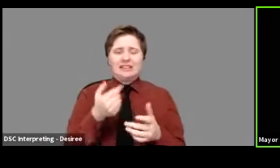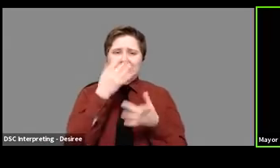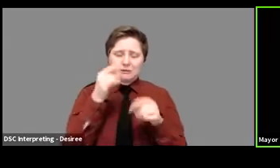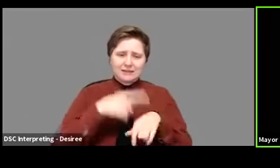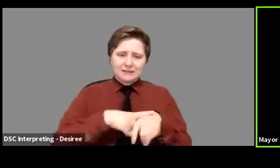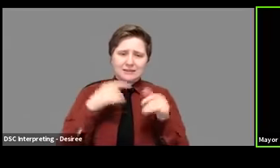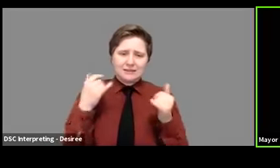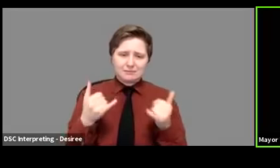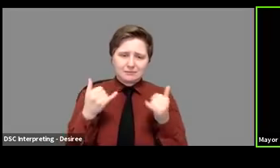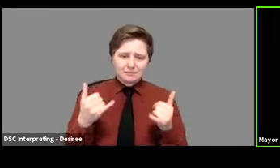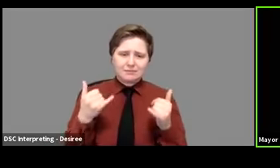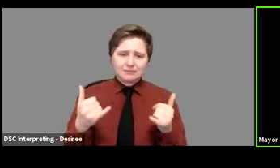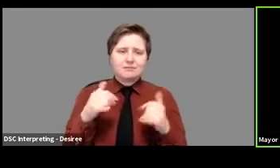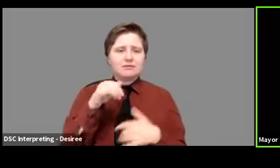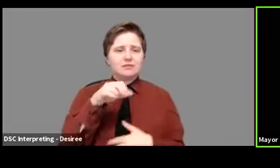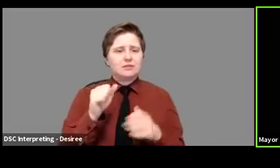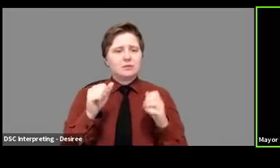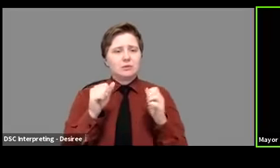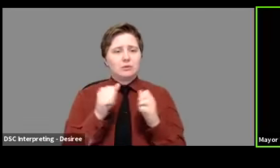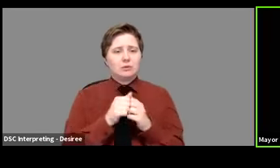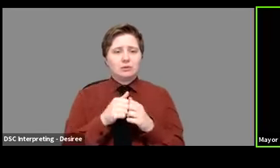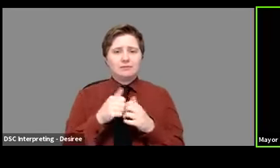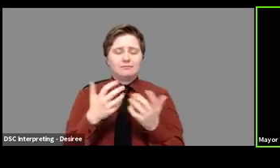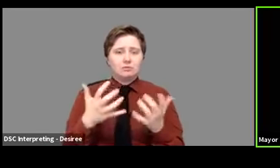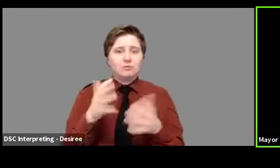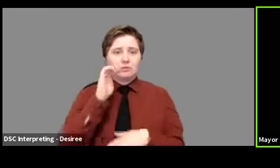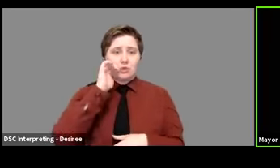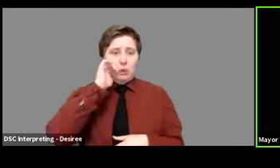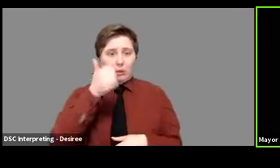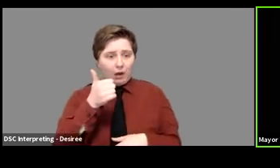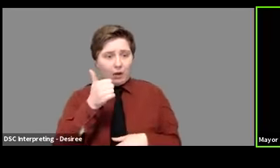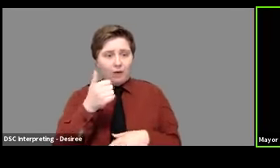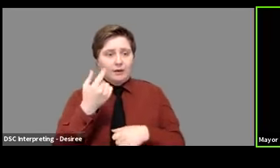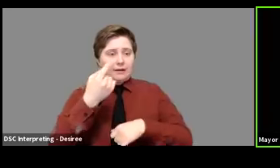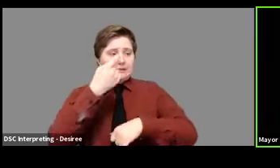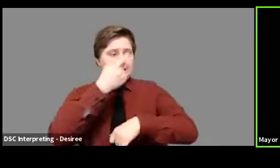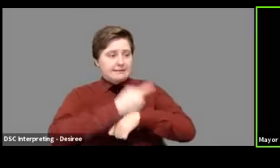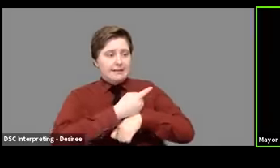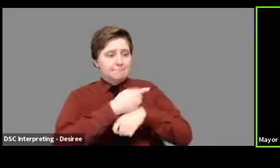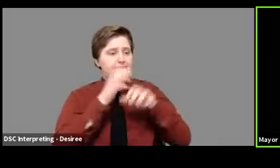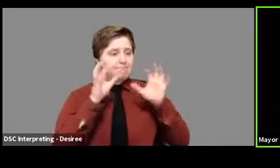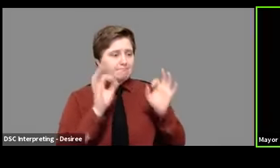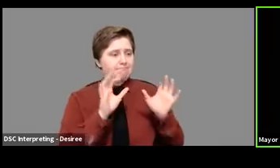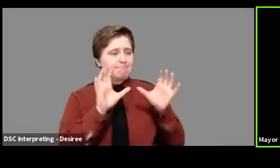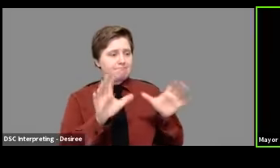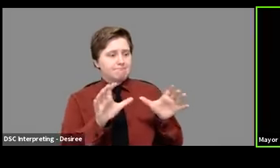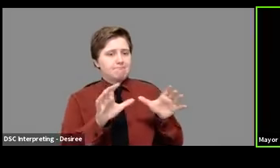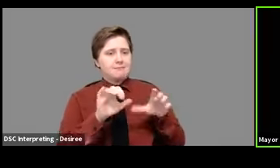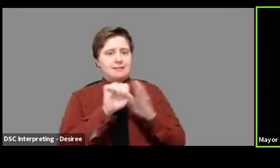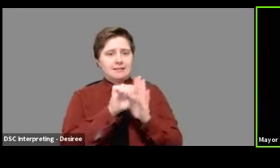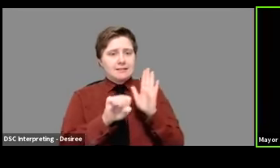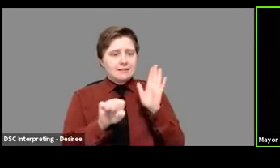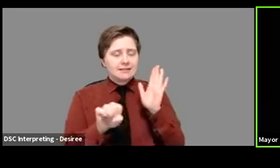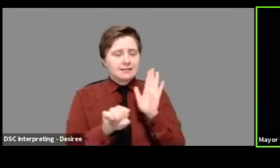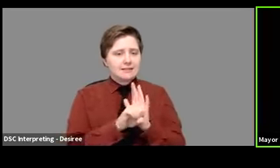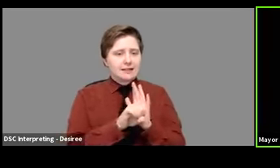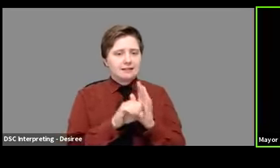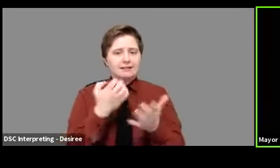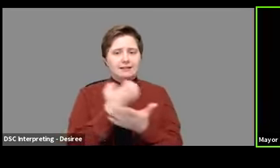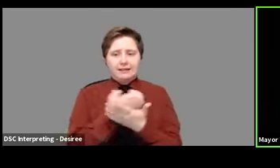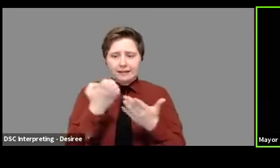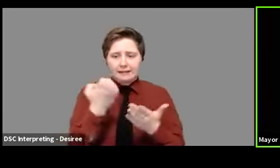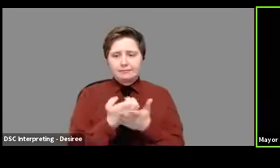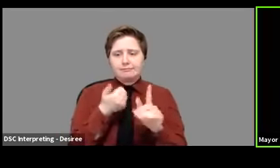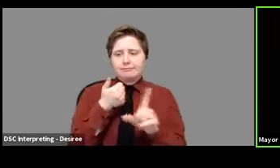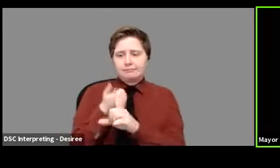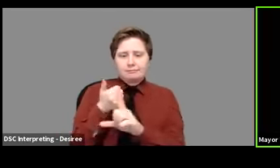with tomorrow being the date that the state and the economy in